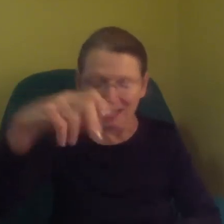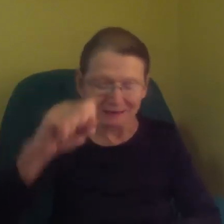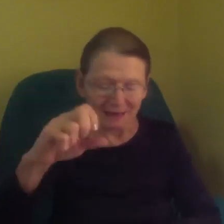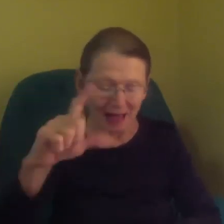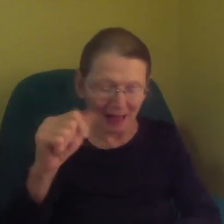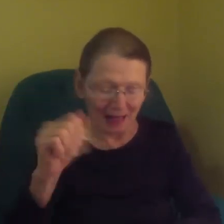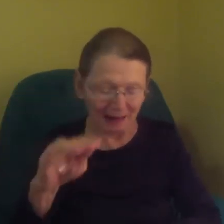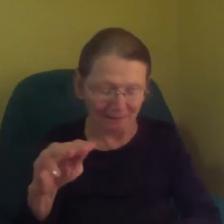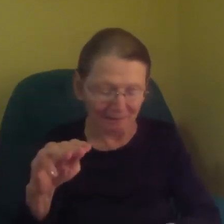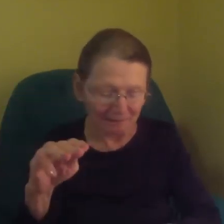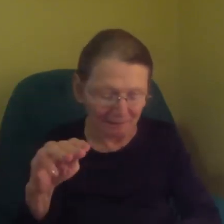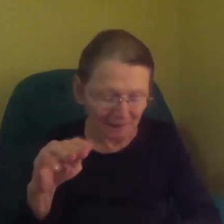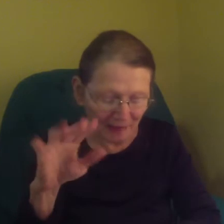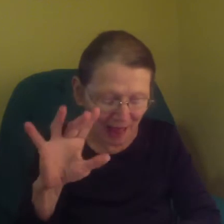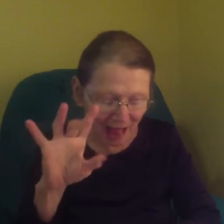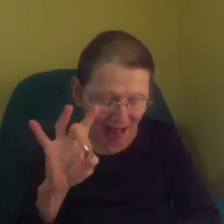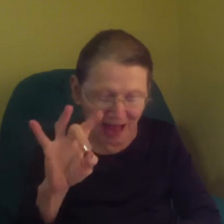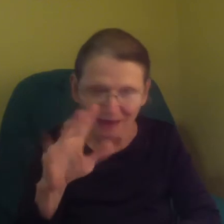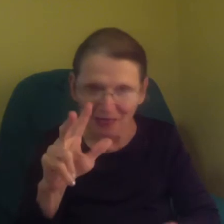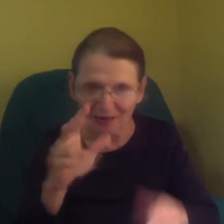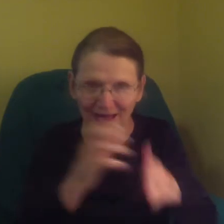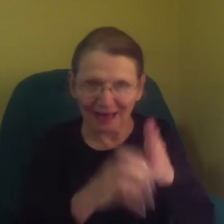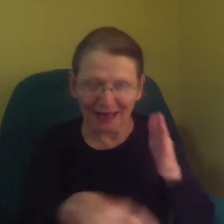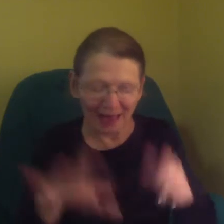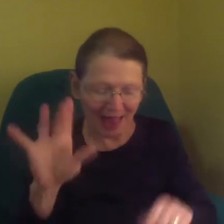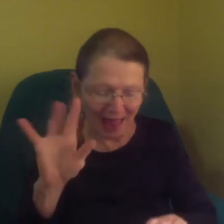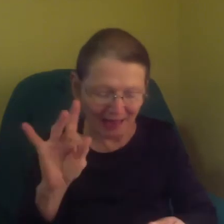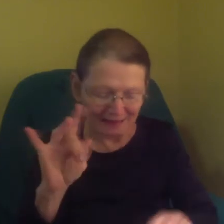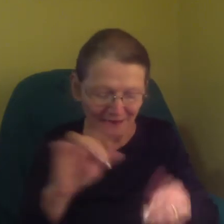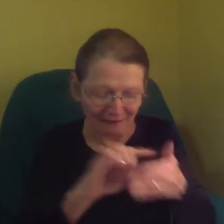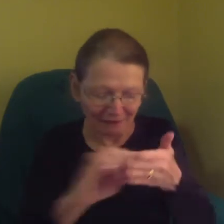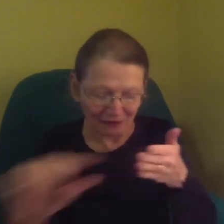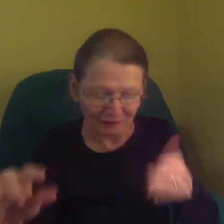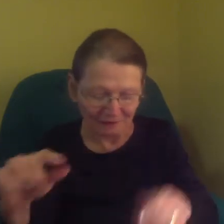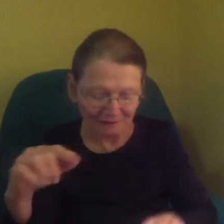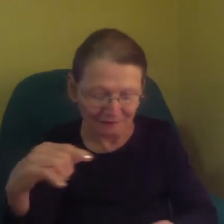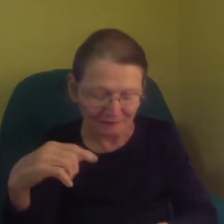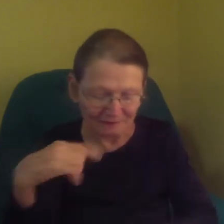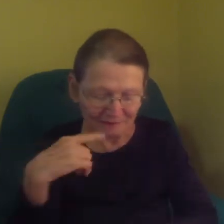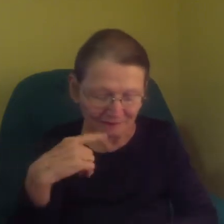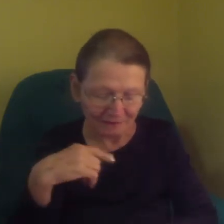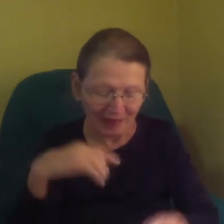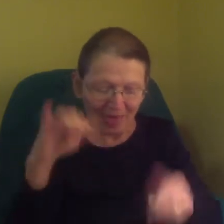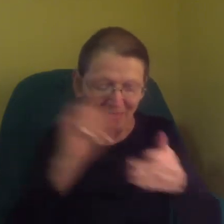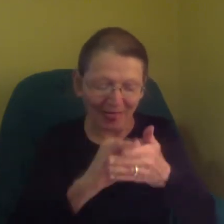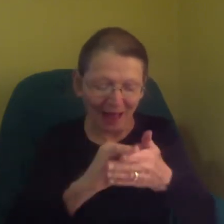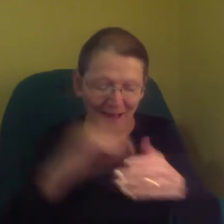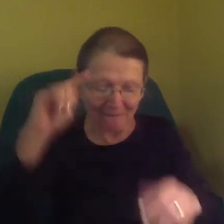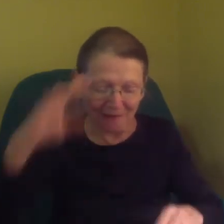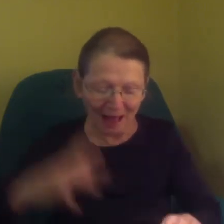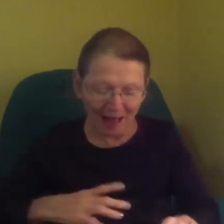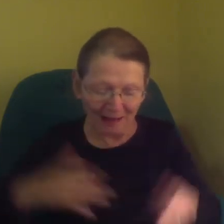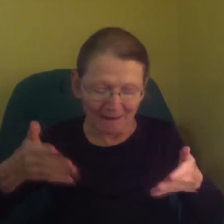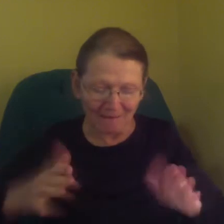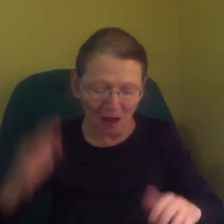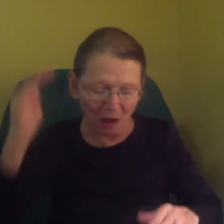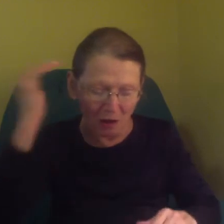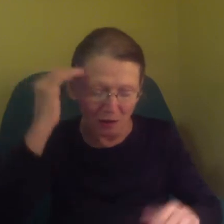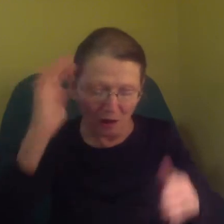I don't know. I think that's not the